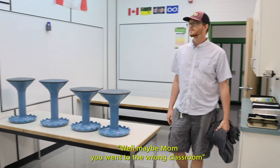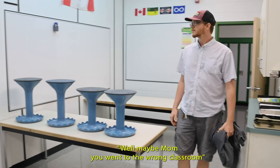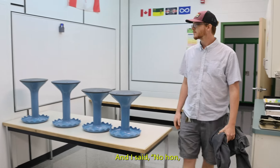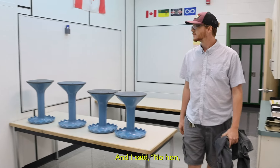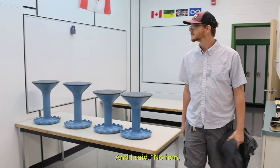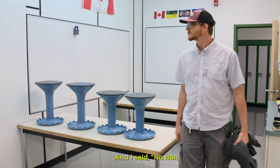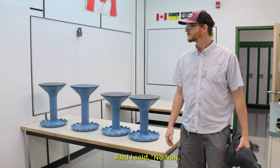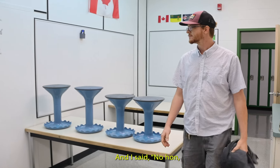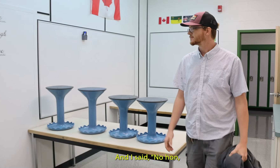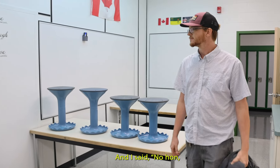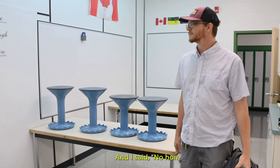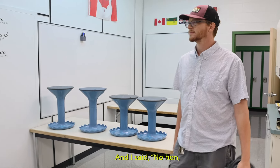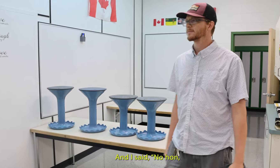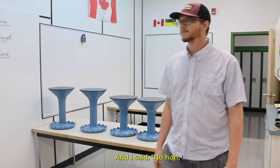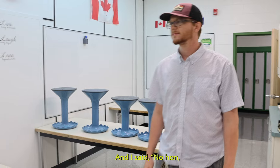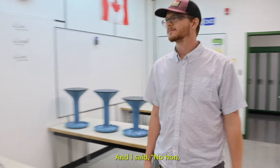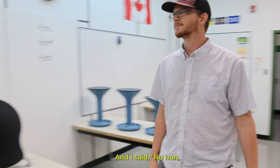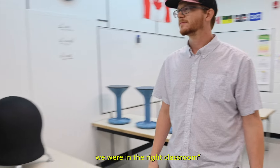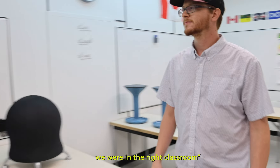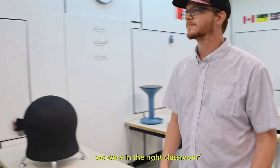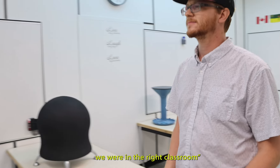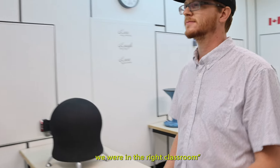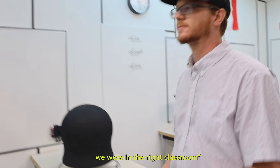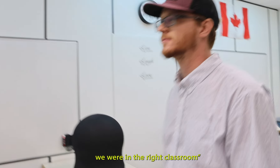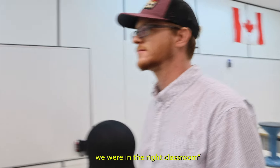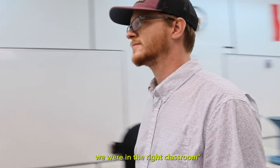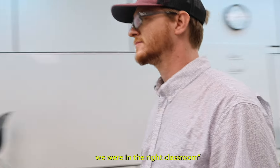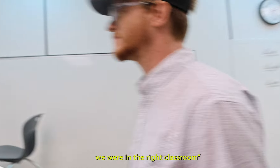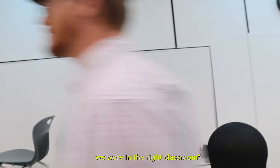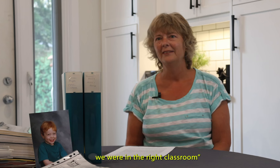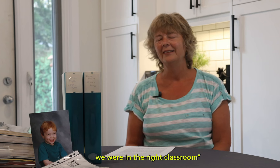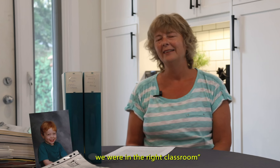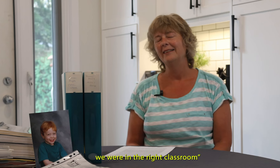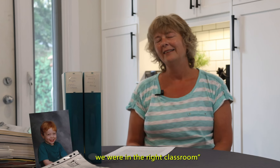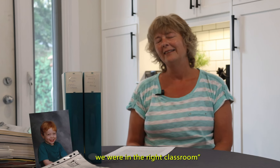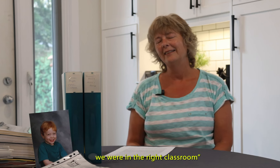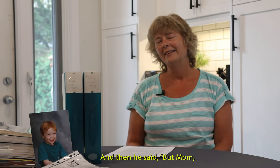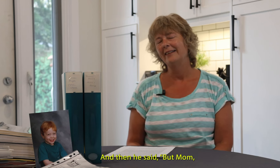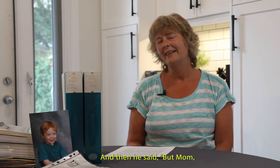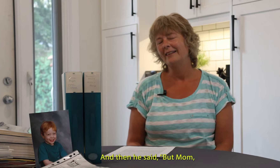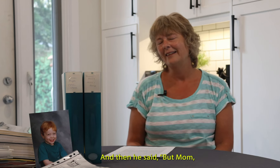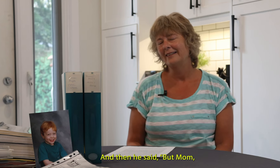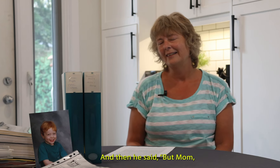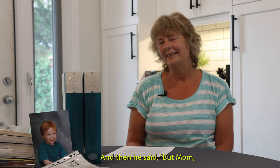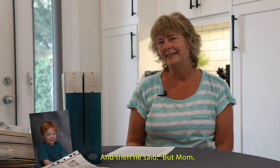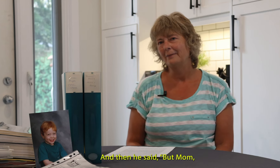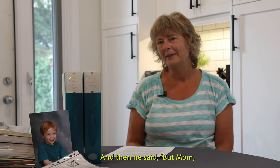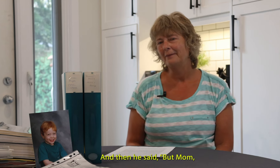And I said, no, hon, we were in the right classroom. And then he said, but